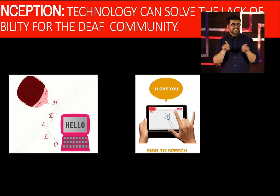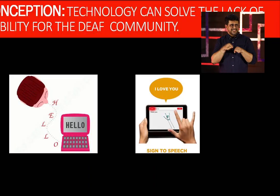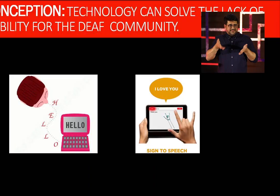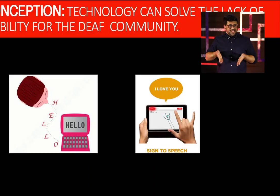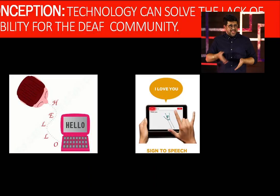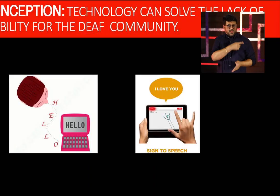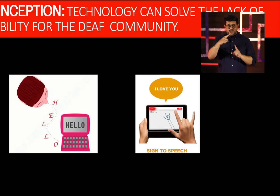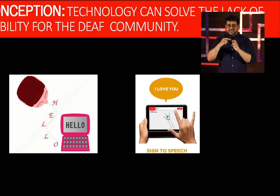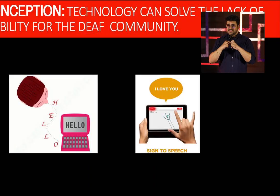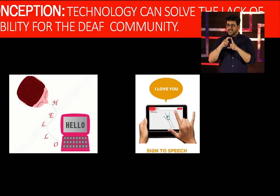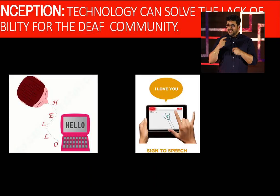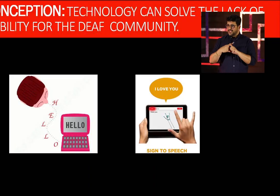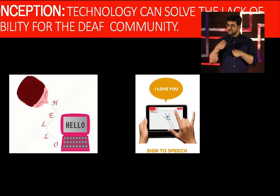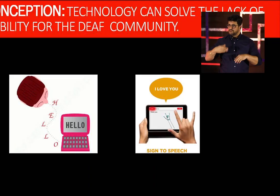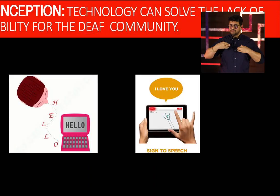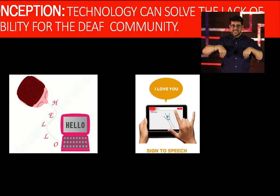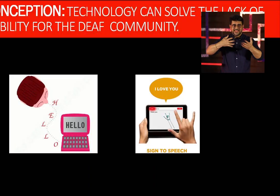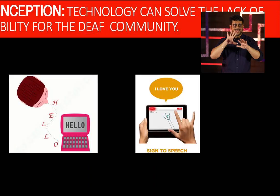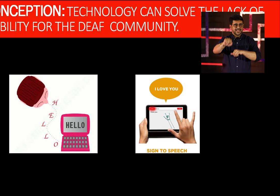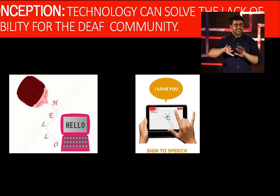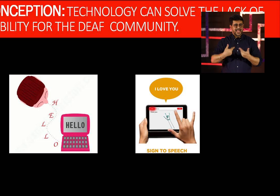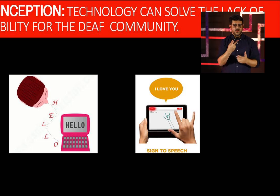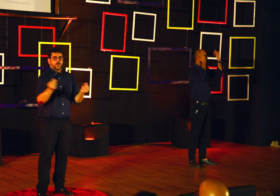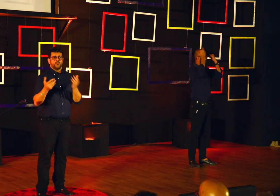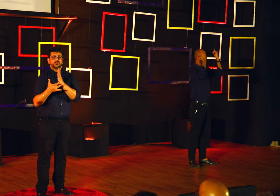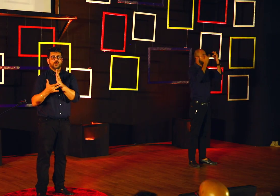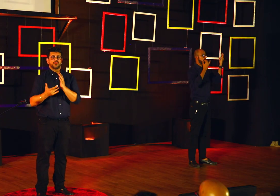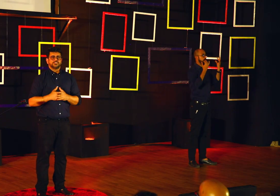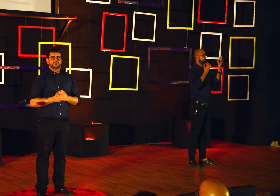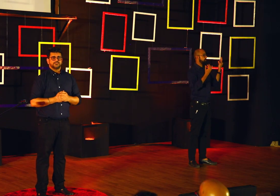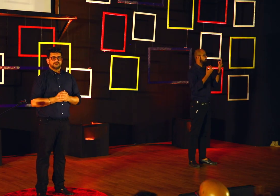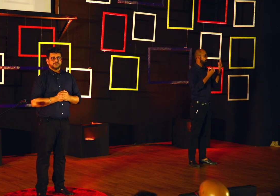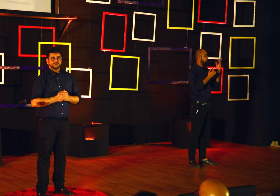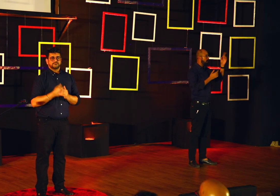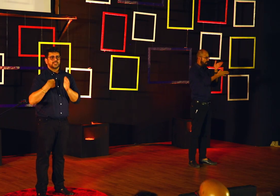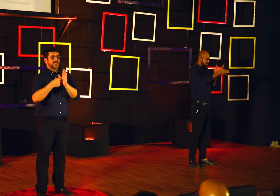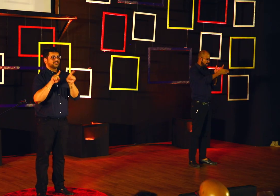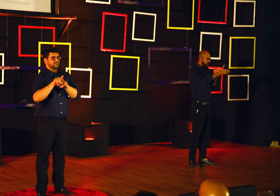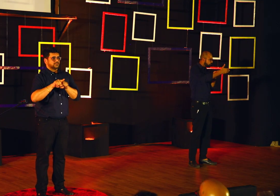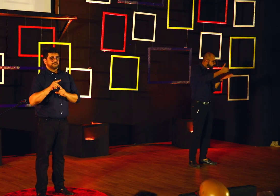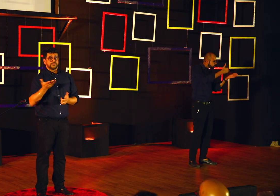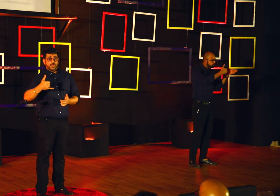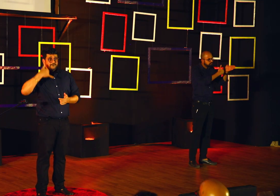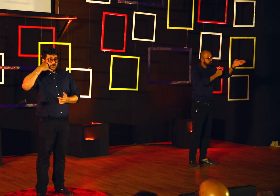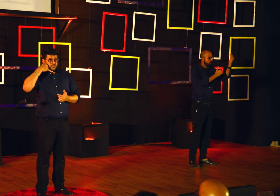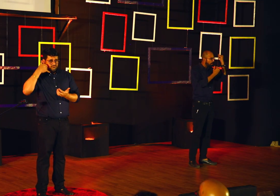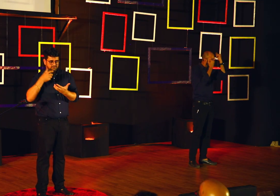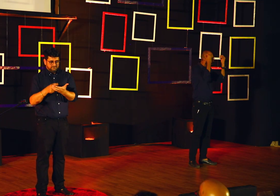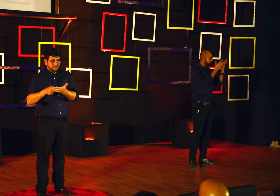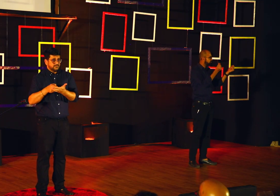of course, is the buzzword, IT, ICT. The innovation is on a boom, right? There are so many solutions coming out from technology.